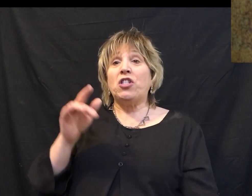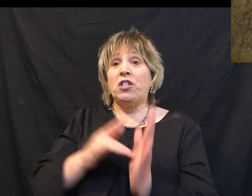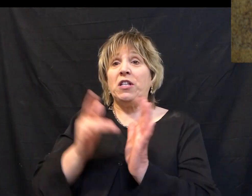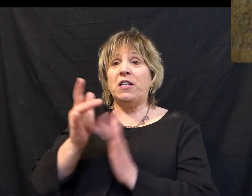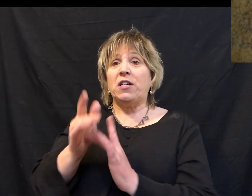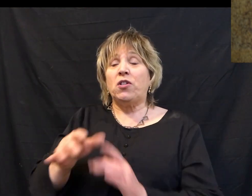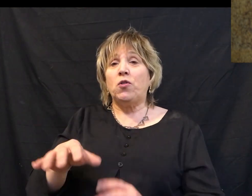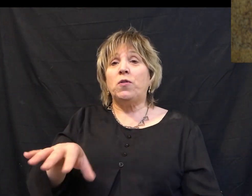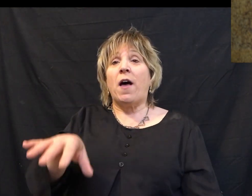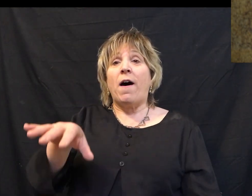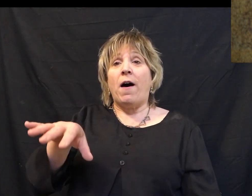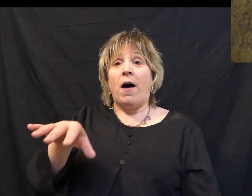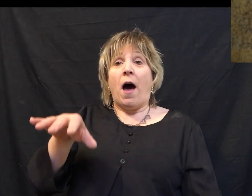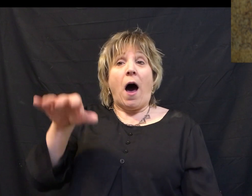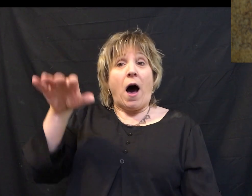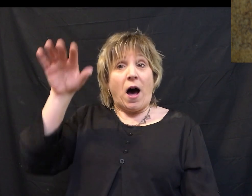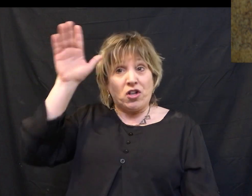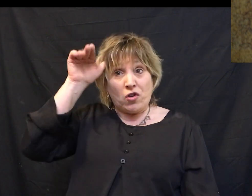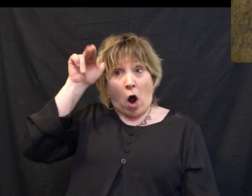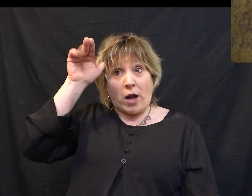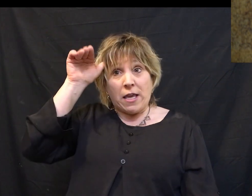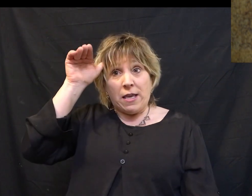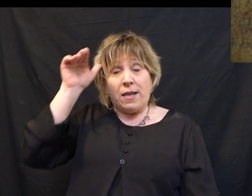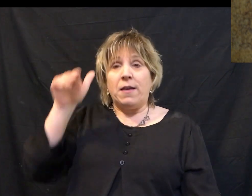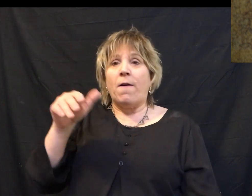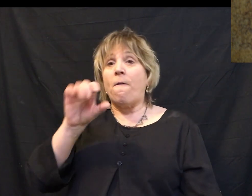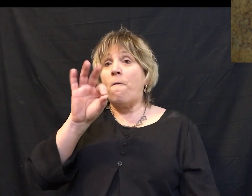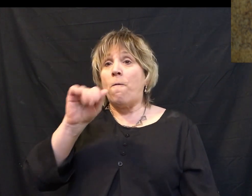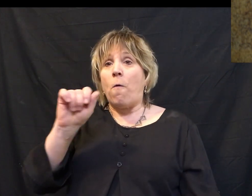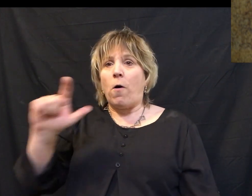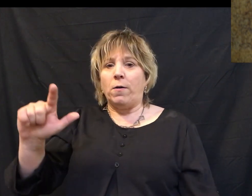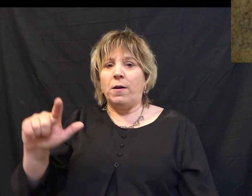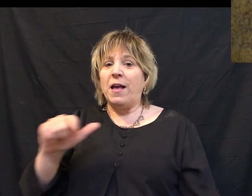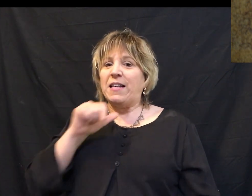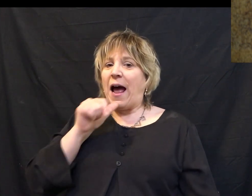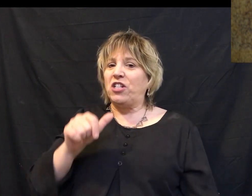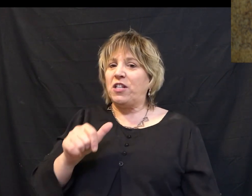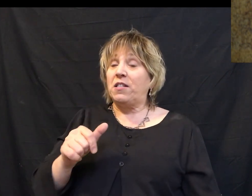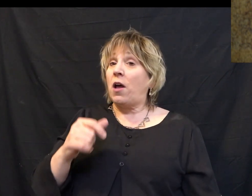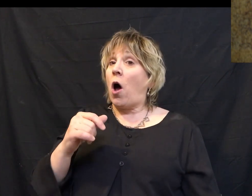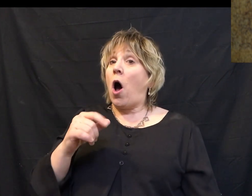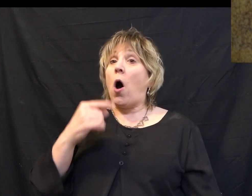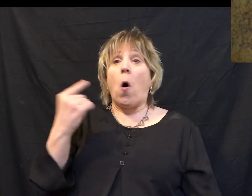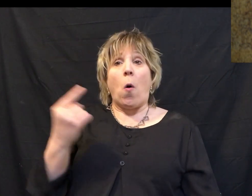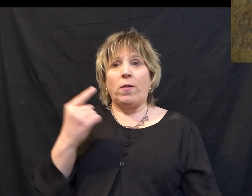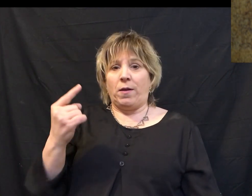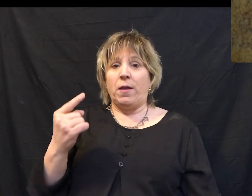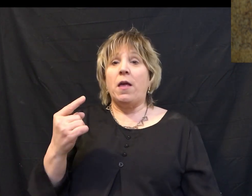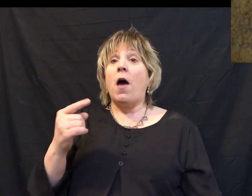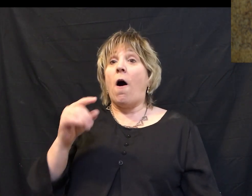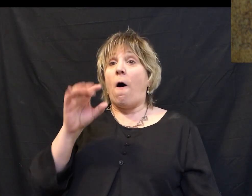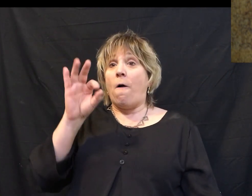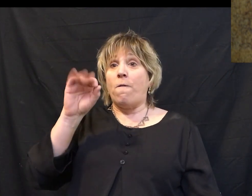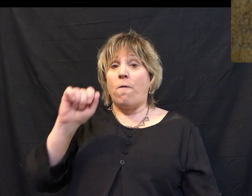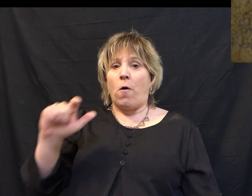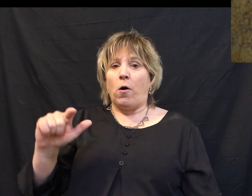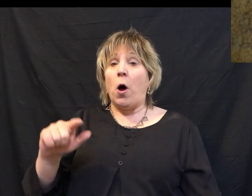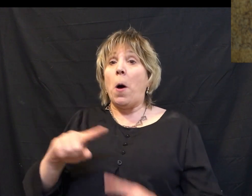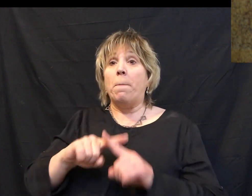of a donkey? One gospel writer emphasized that this was not just a foal. It was a donkey that had never been